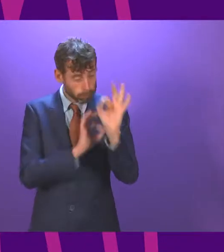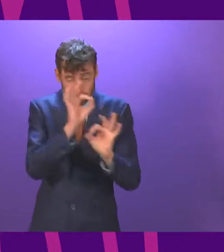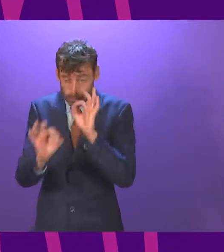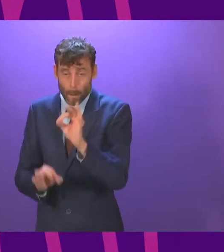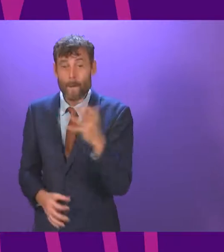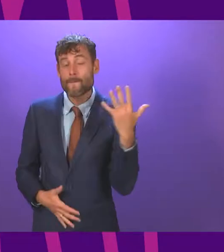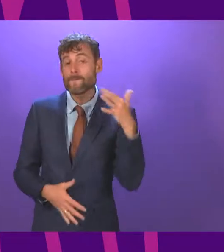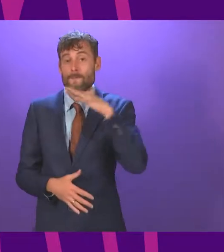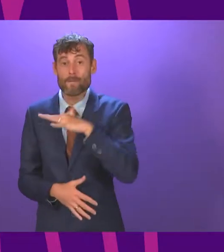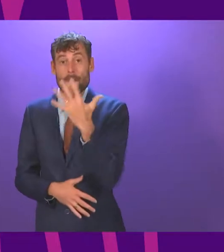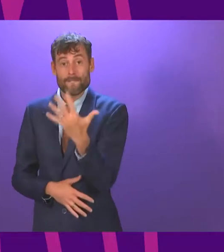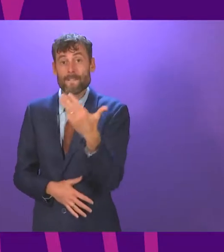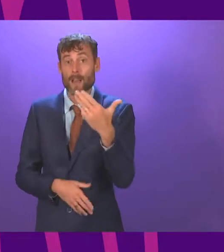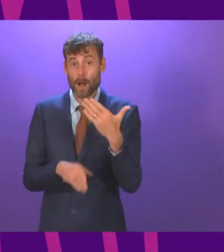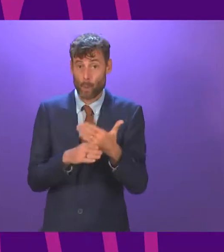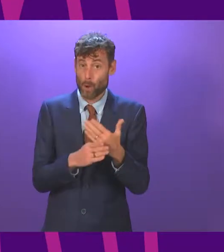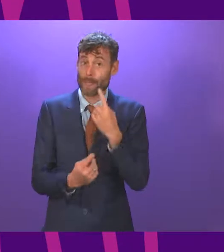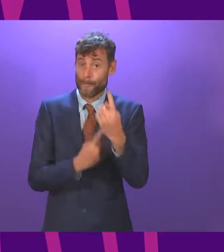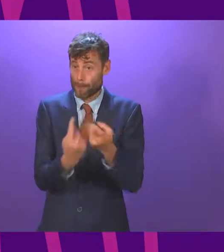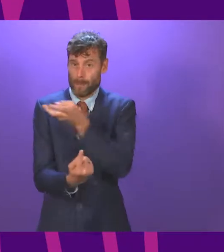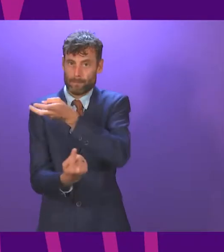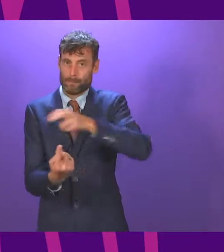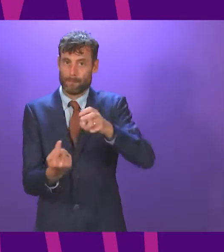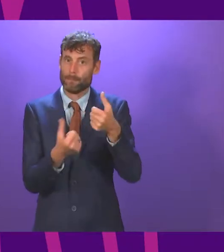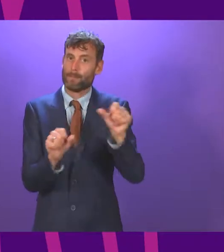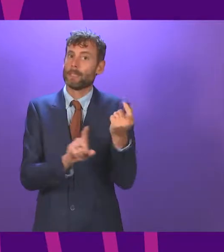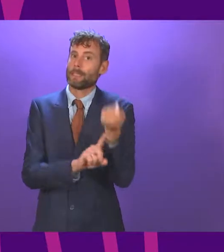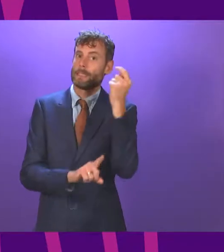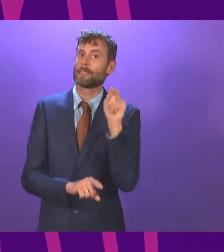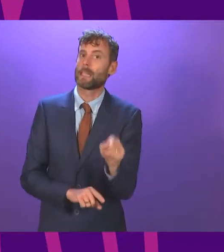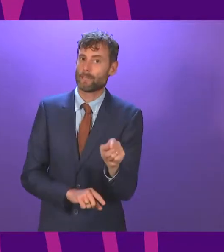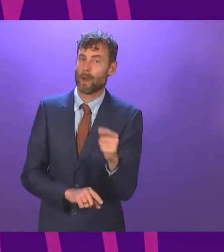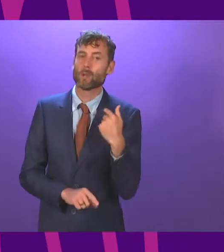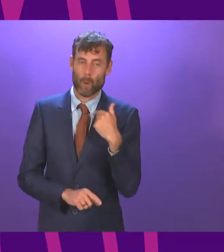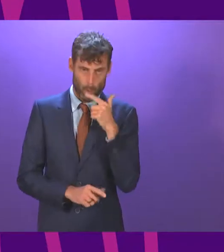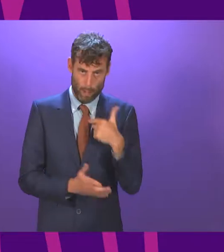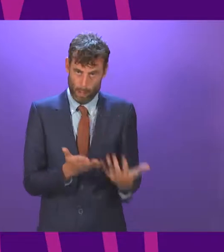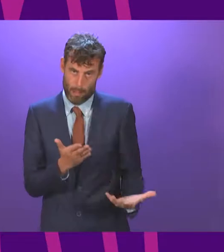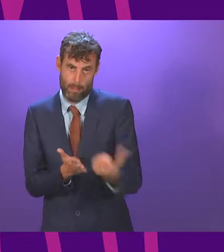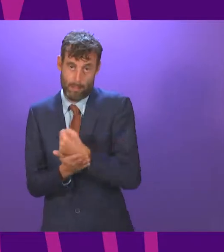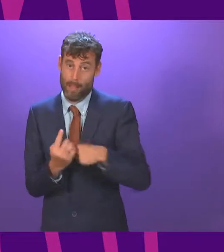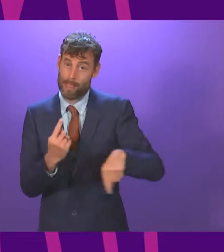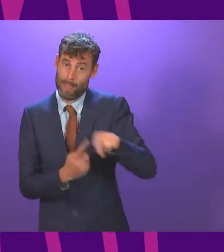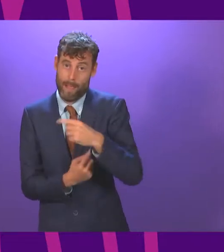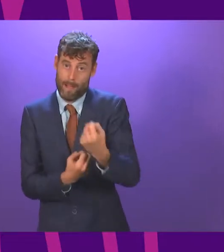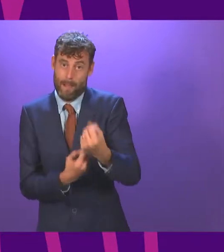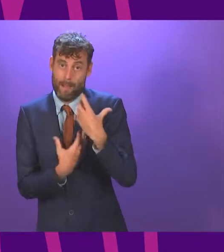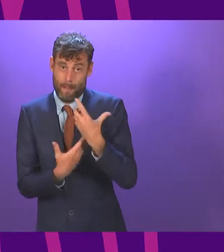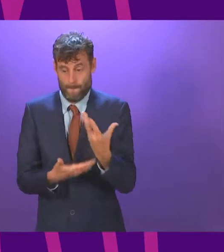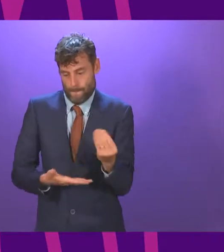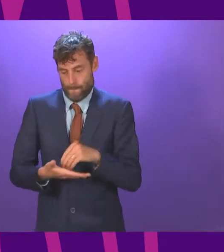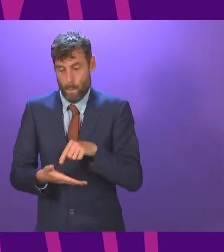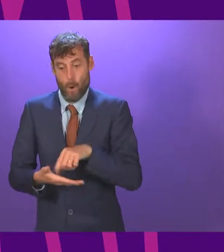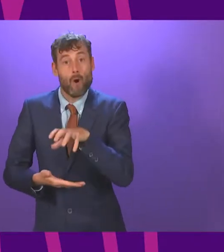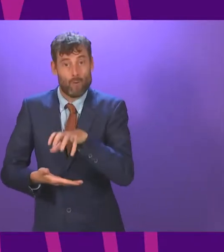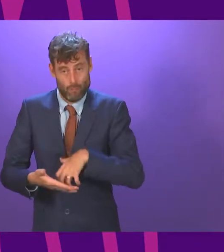559 workers. And I'm currently collating the responses, and we'll be delivering a report to all relevant government ministers